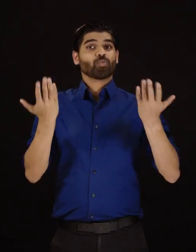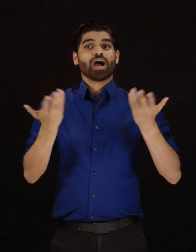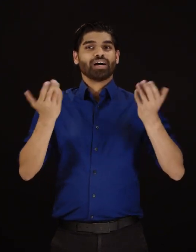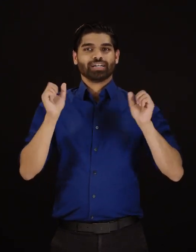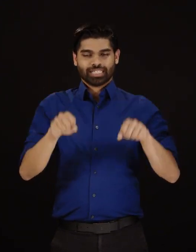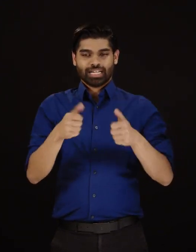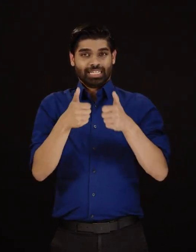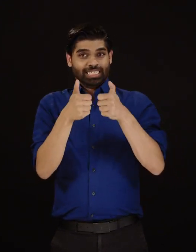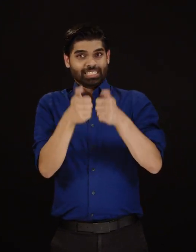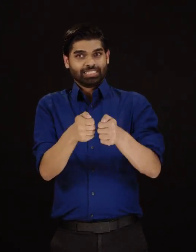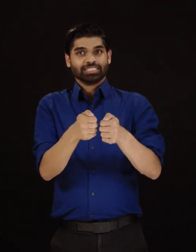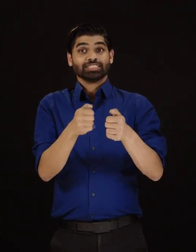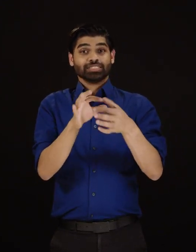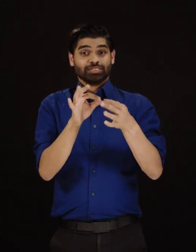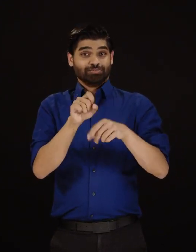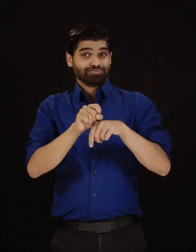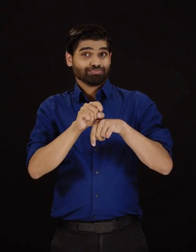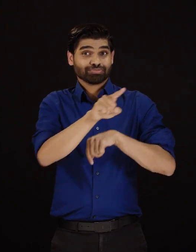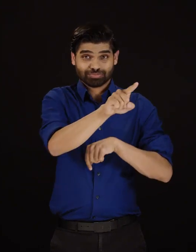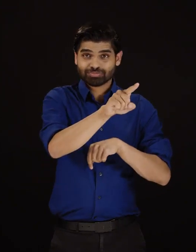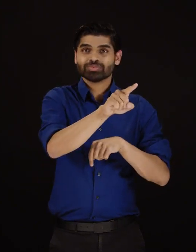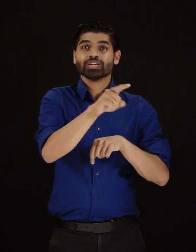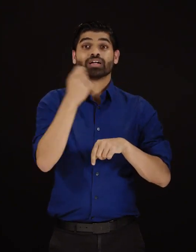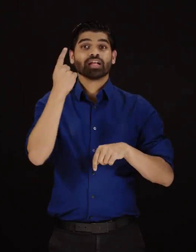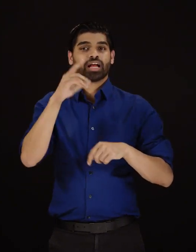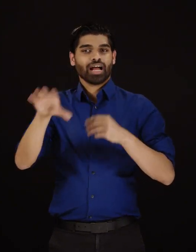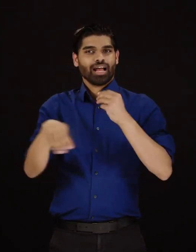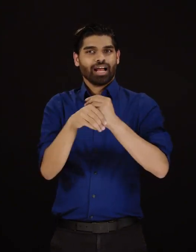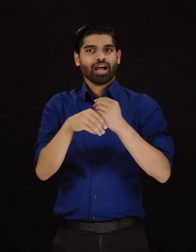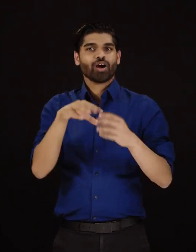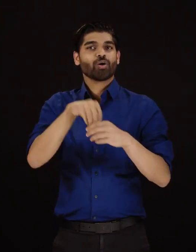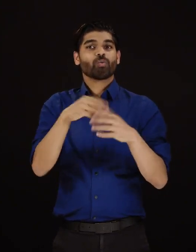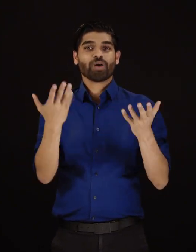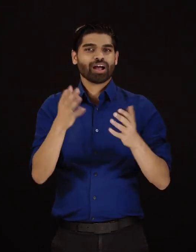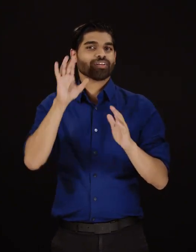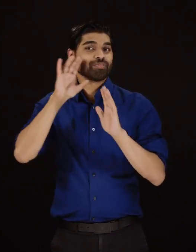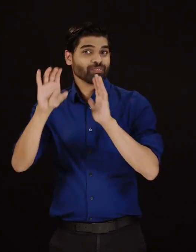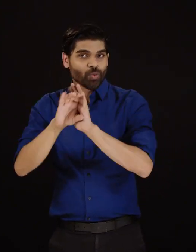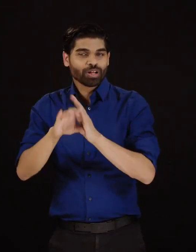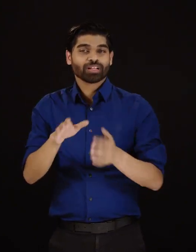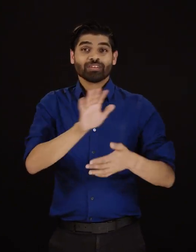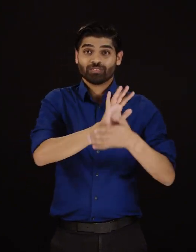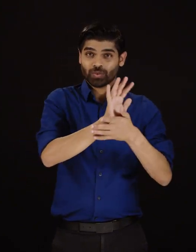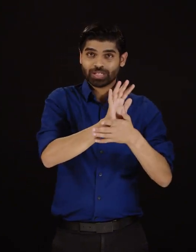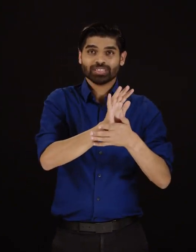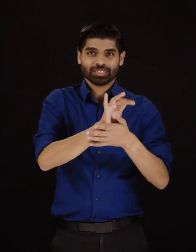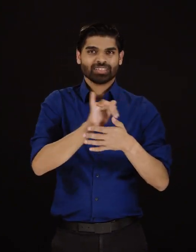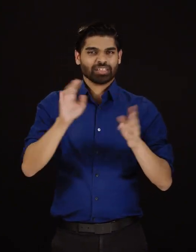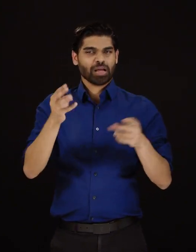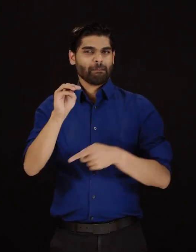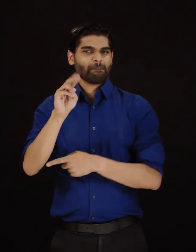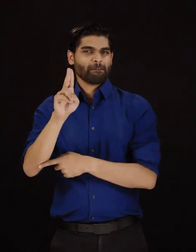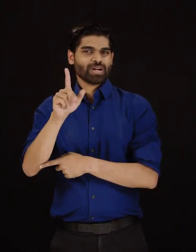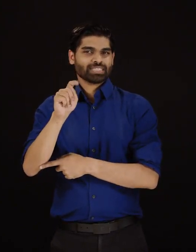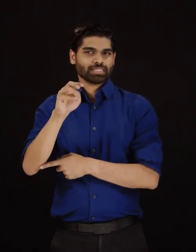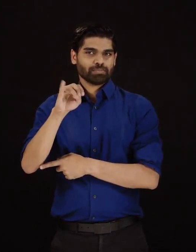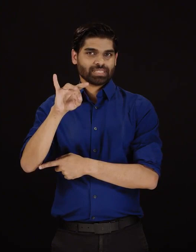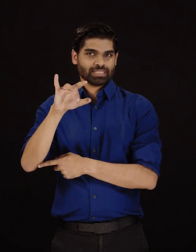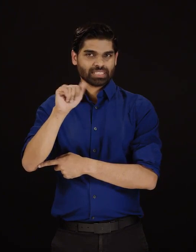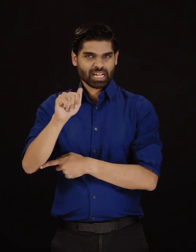to and from a wireless device over a wireless network or via an internet message. Additional data charges may apply where